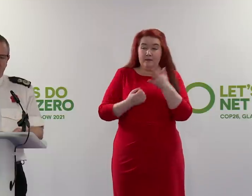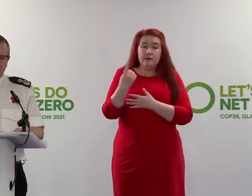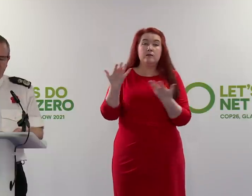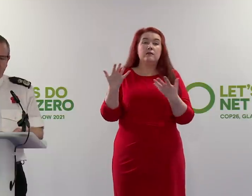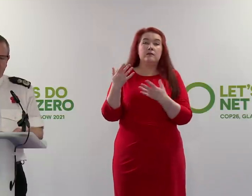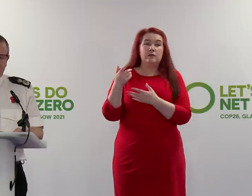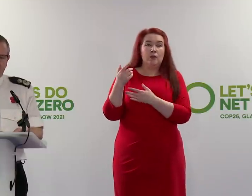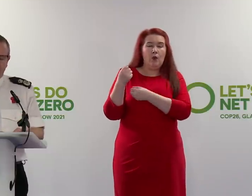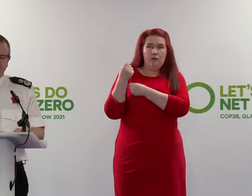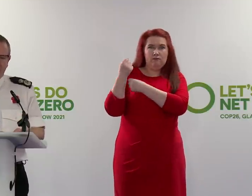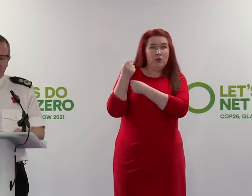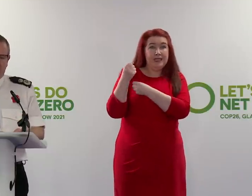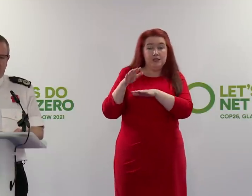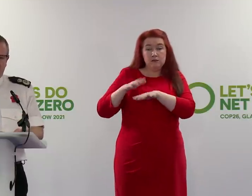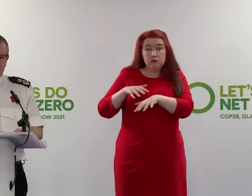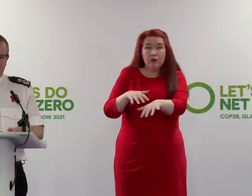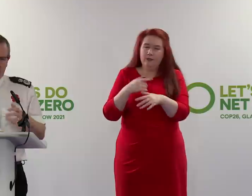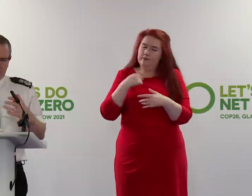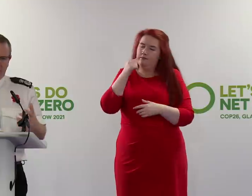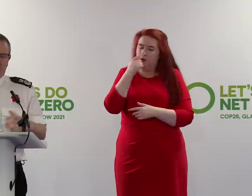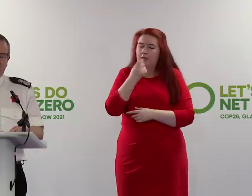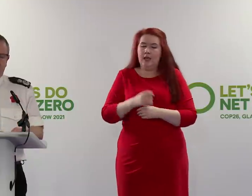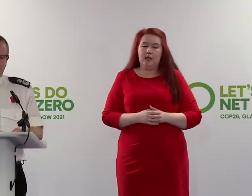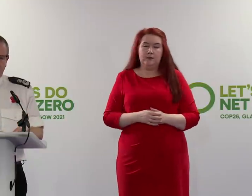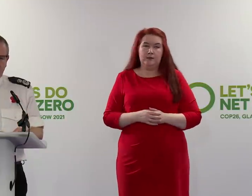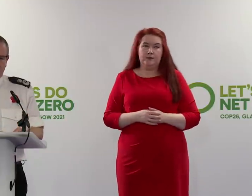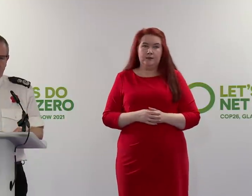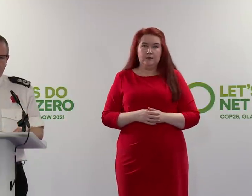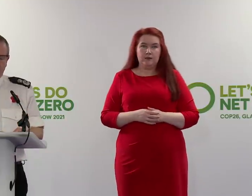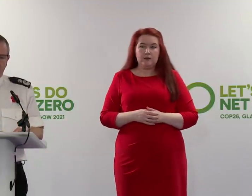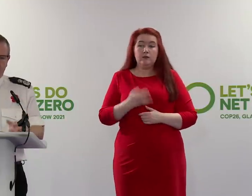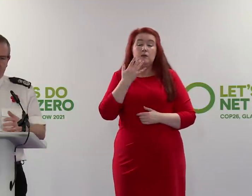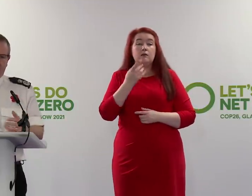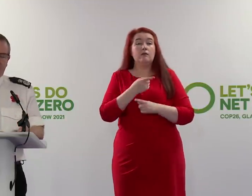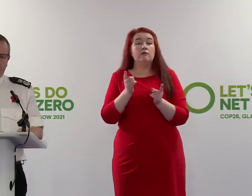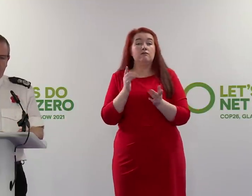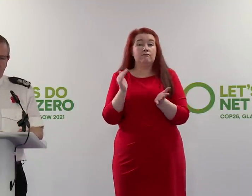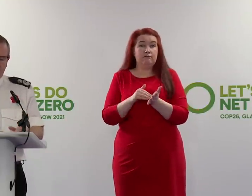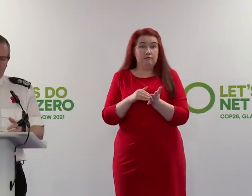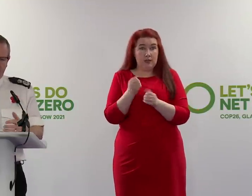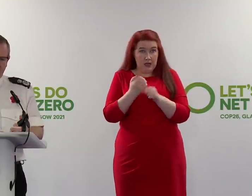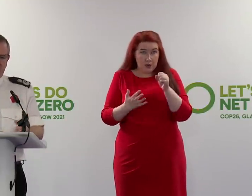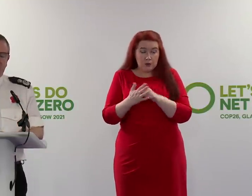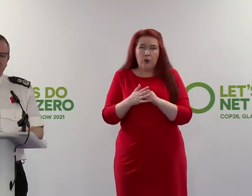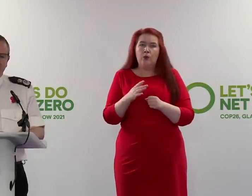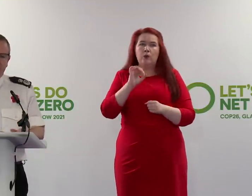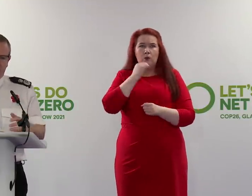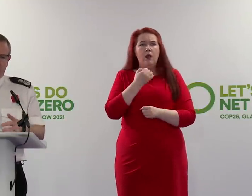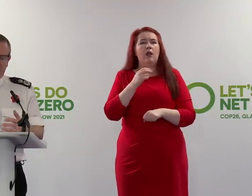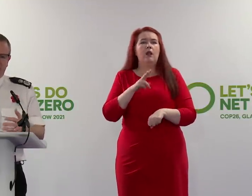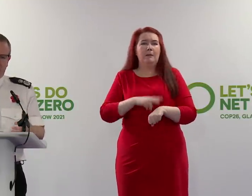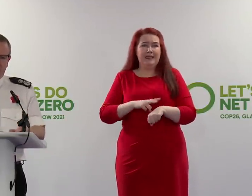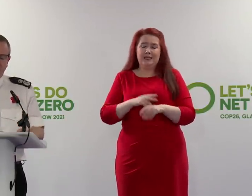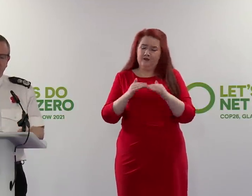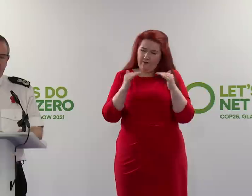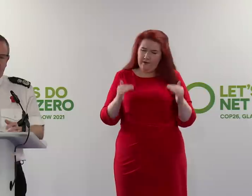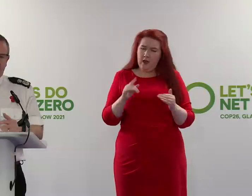have engaged with these protest groups, and when they come to Glasgow, when they come to Scotland, they will be policed fairly, but they will